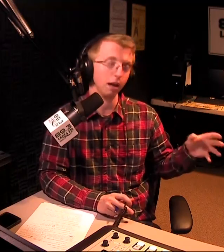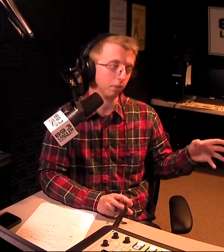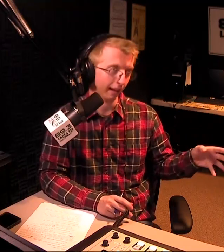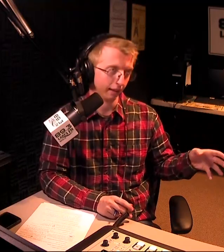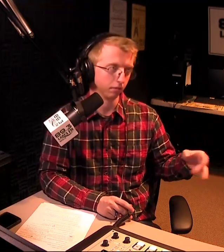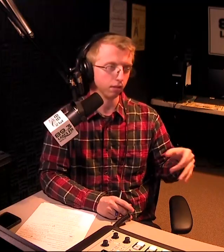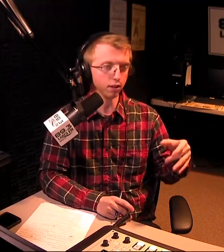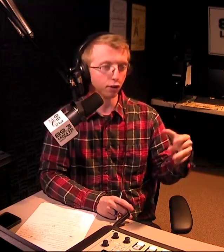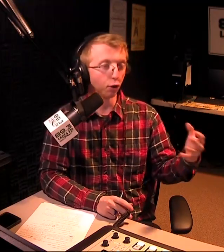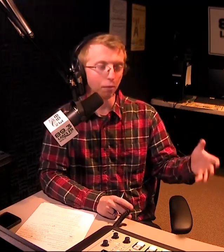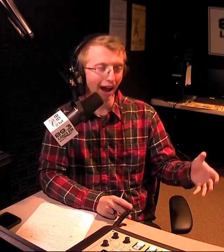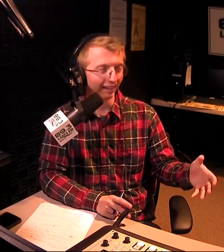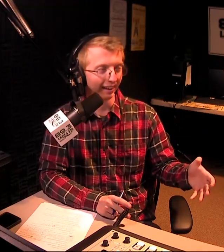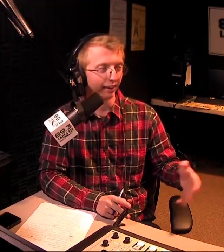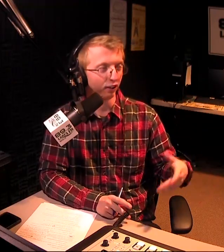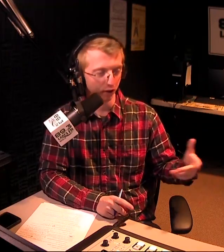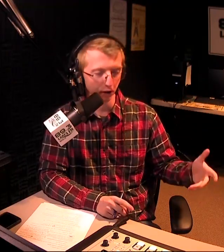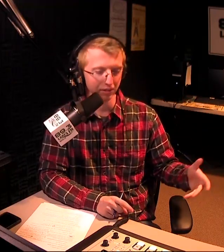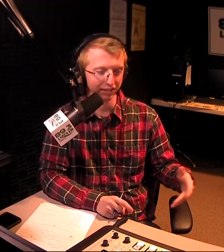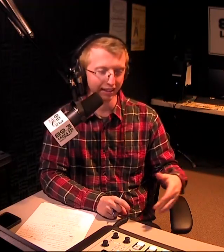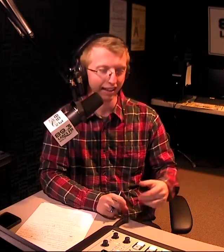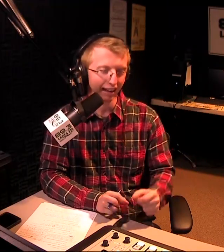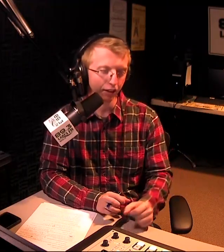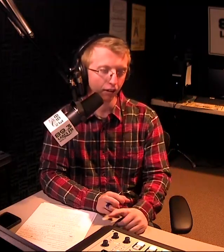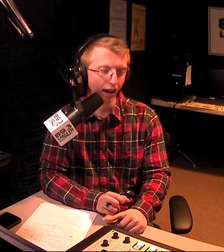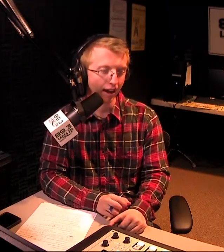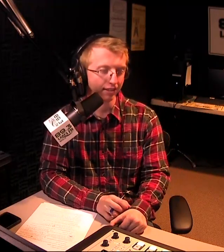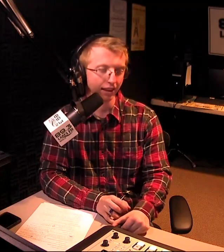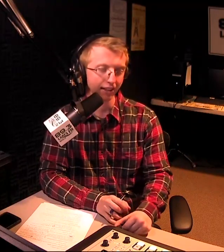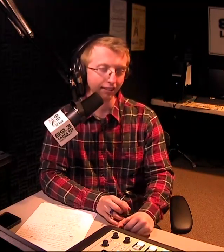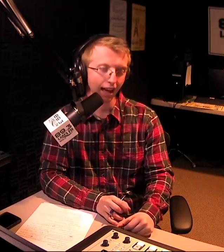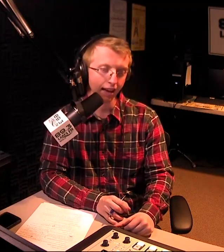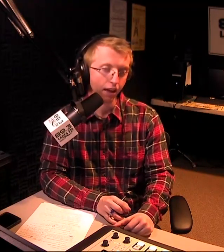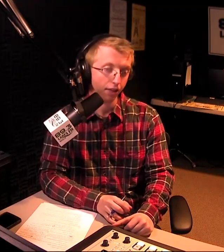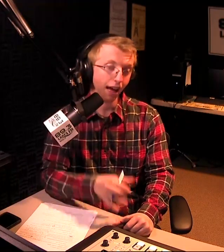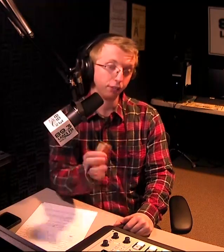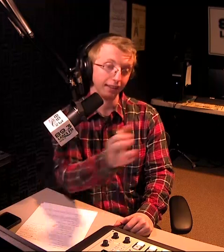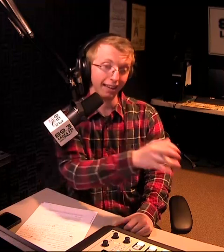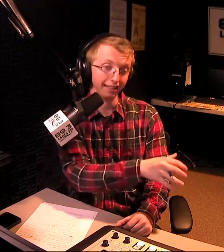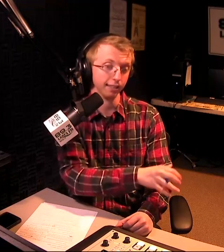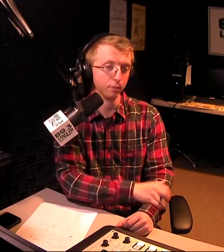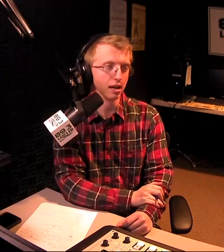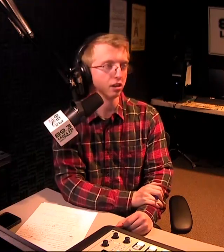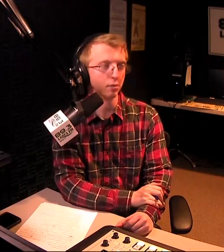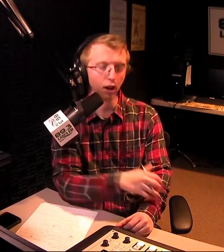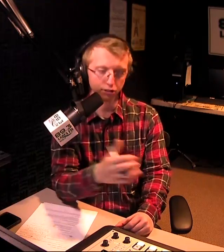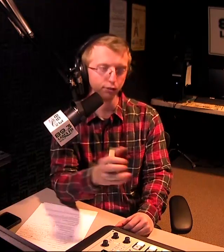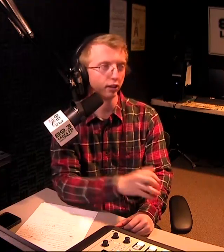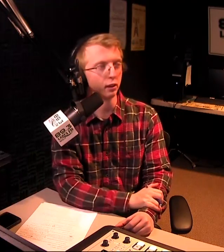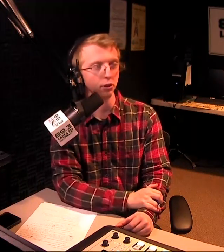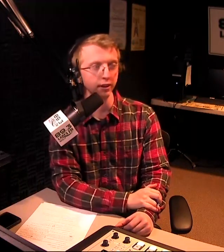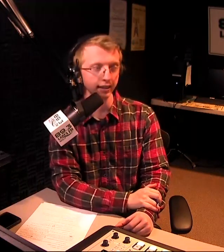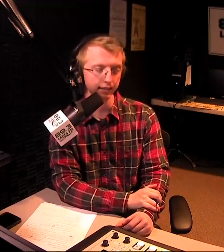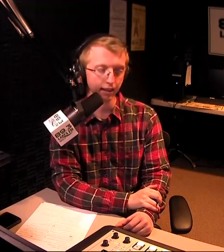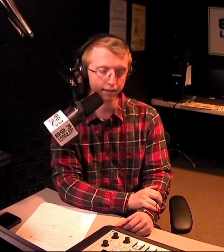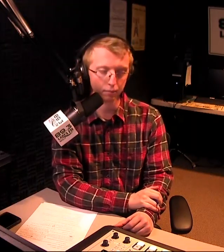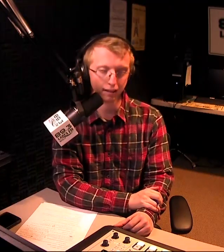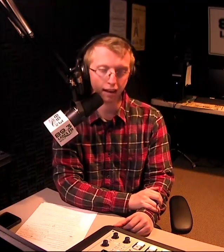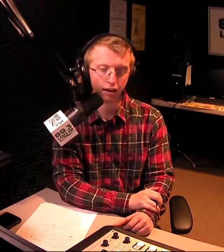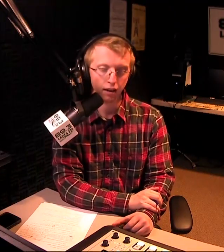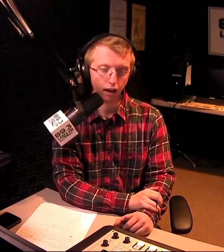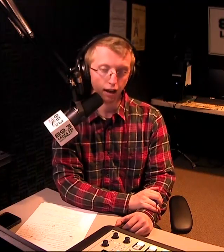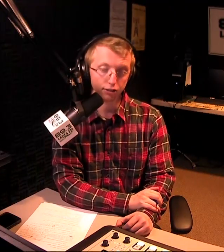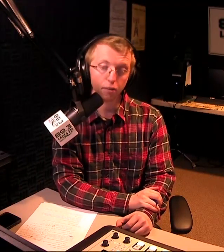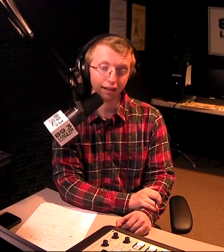resembling normality and normalcy in their lives. And I think that for the kids especially, but also for the community is